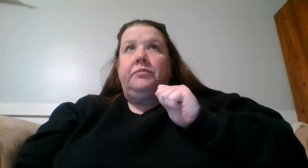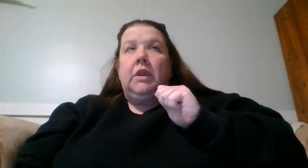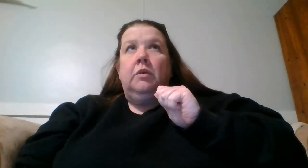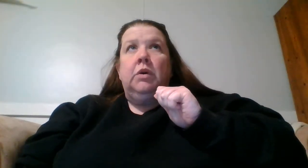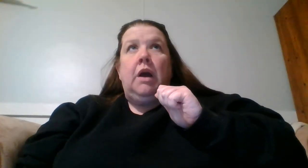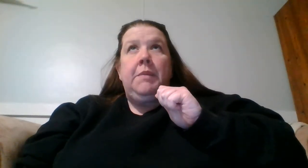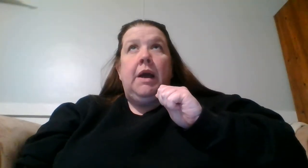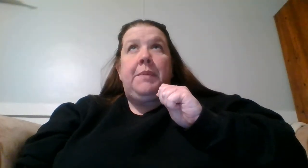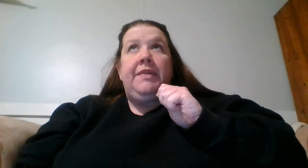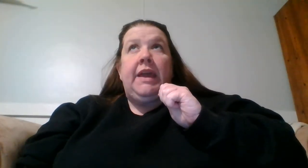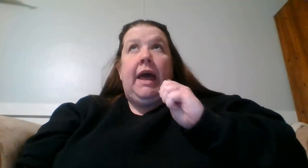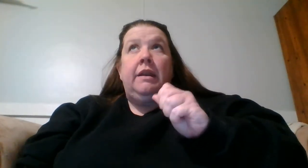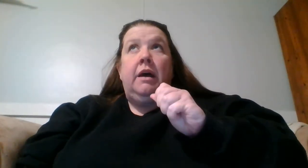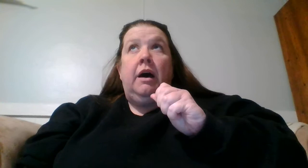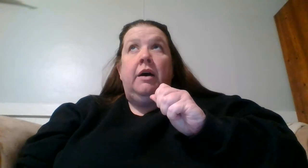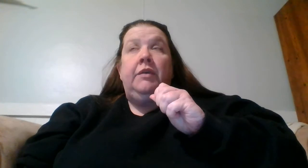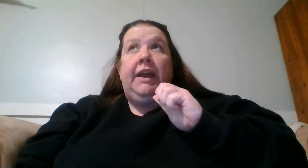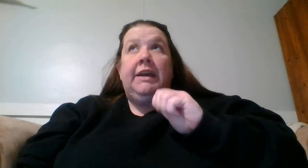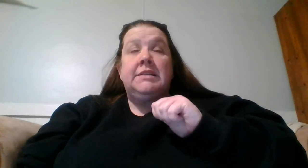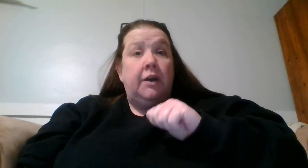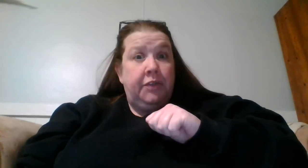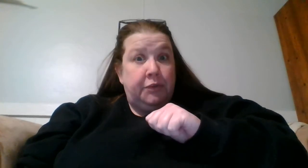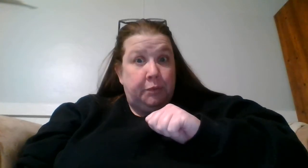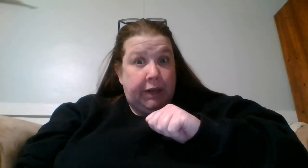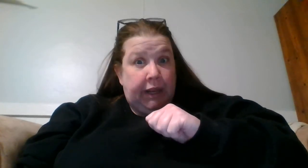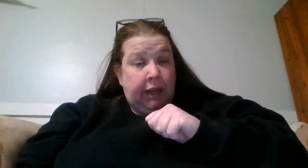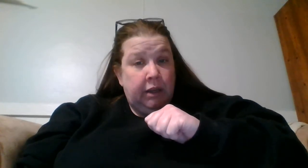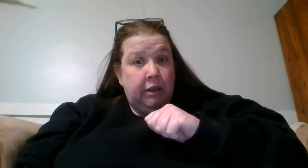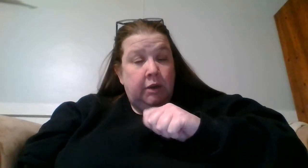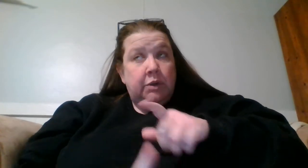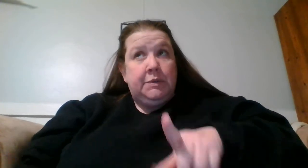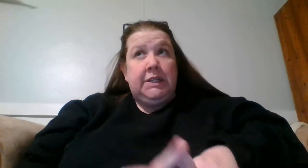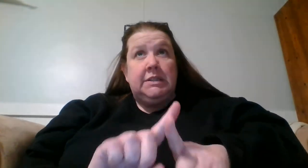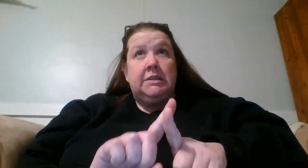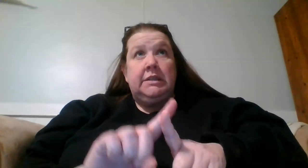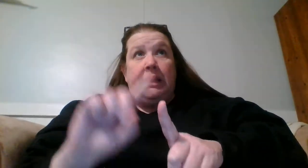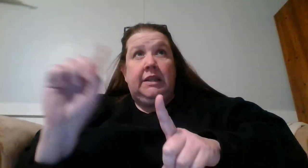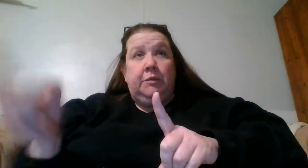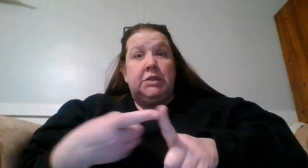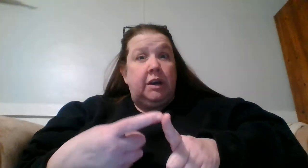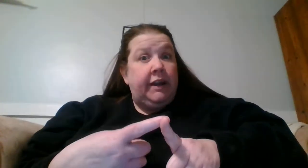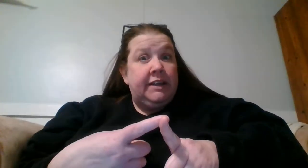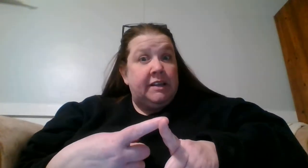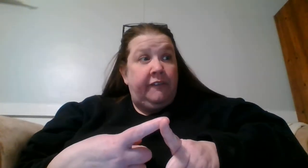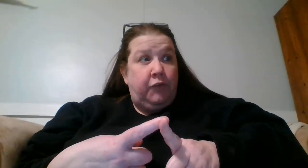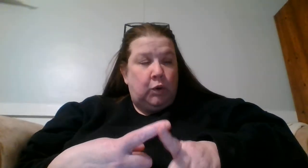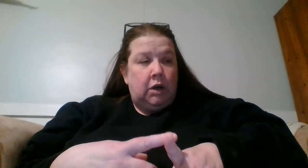We're coming up on the end of ASL 3, which means that then we'll start ASL 4.